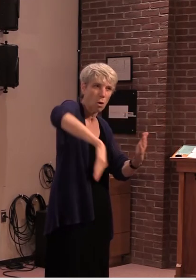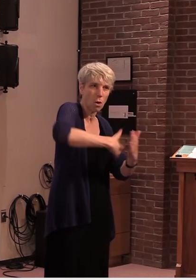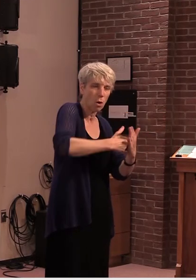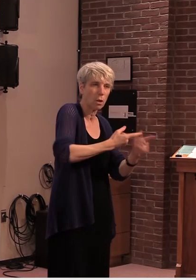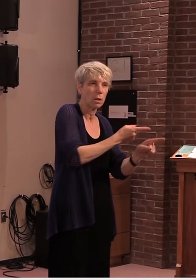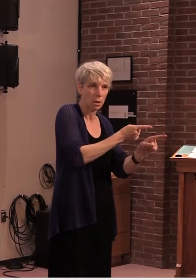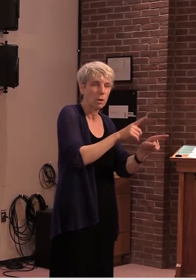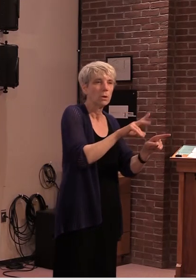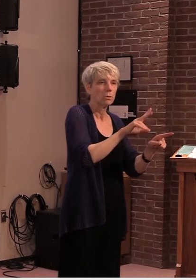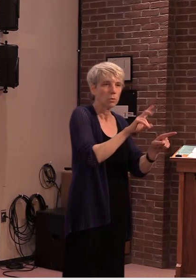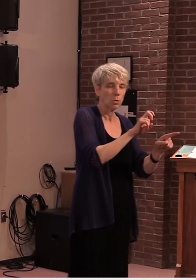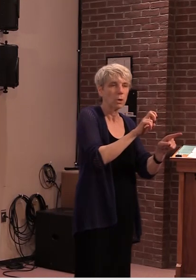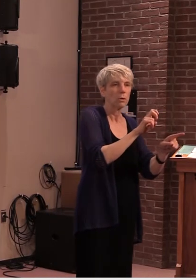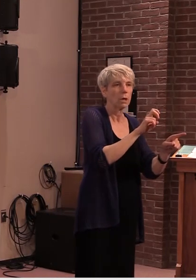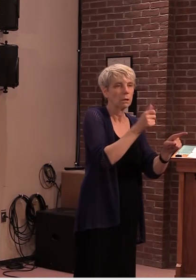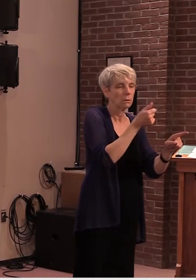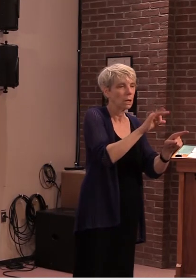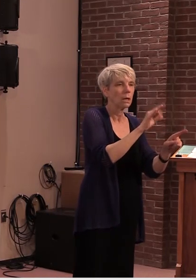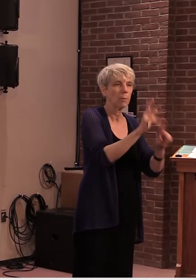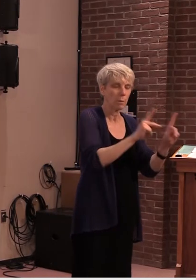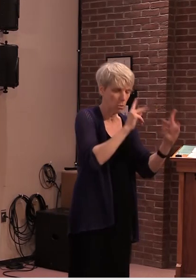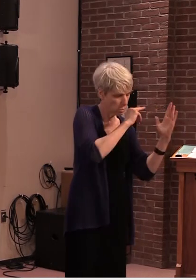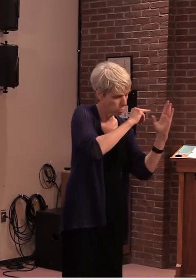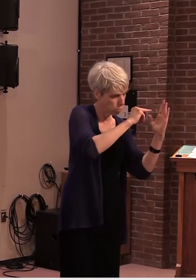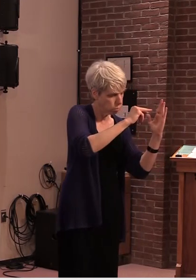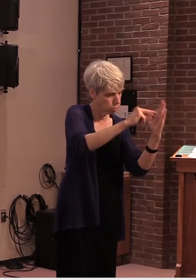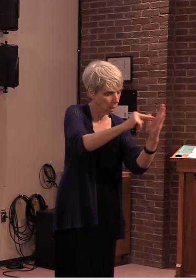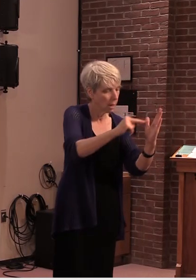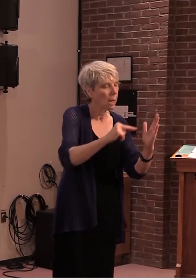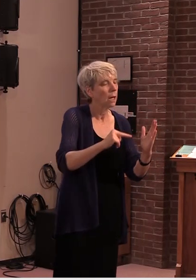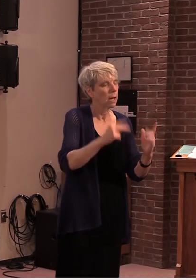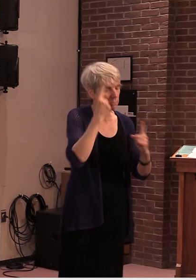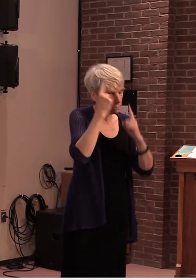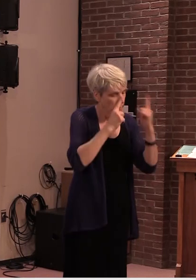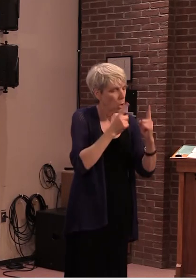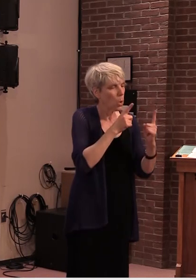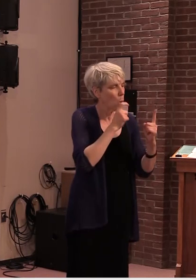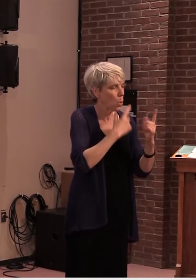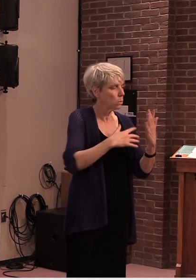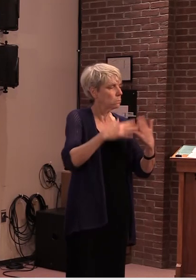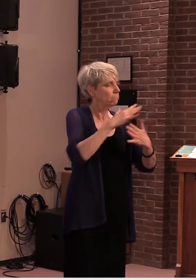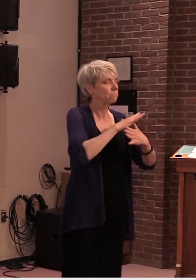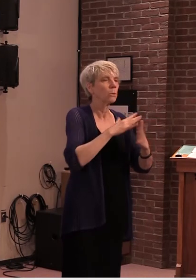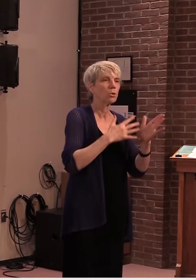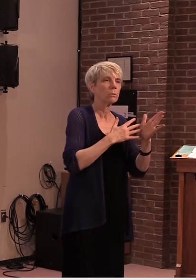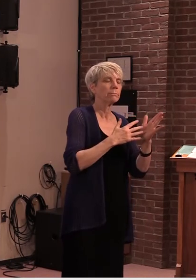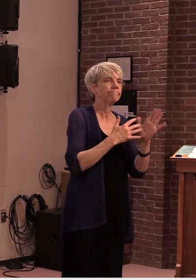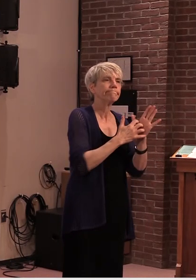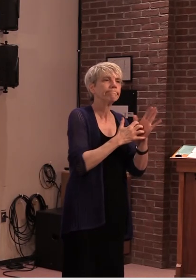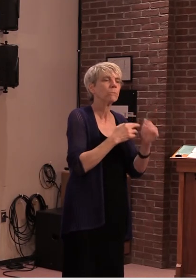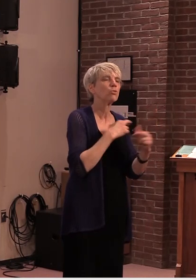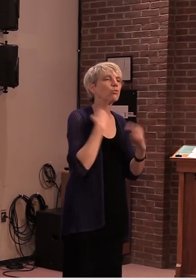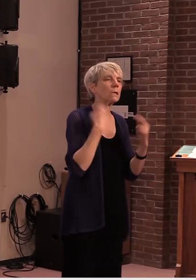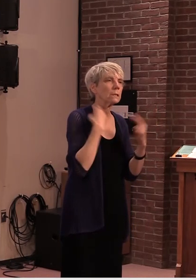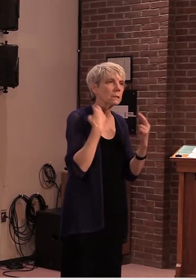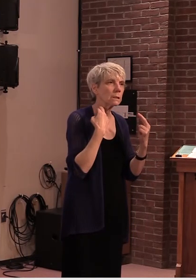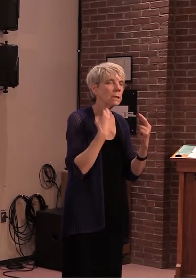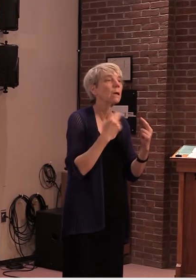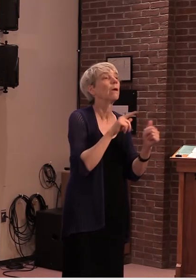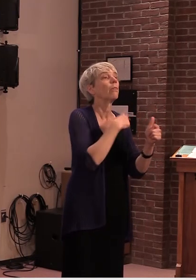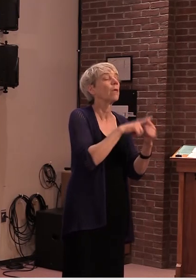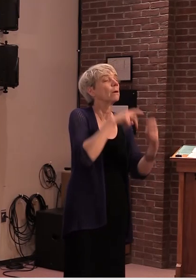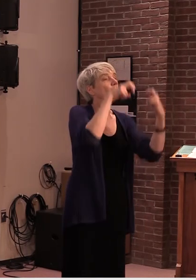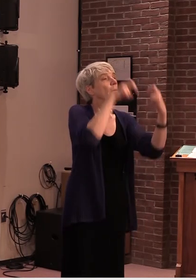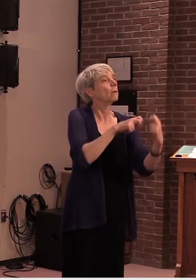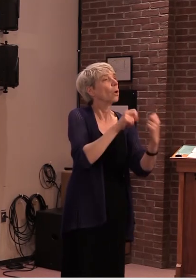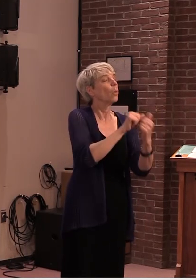inmates at greatest risk. He will then work with core civic medical staff to do clinical care plans to